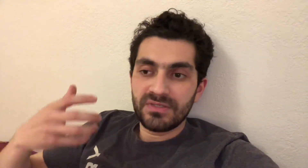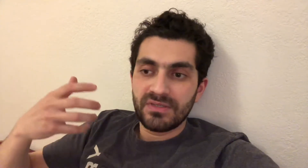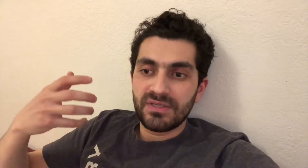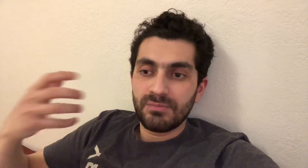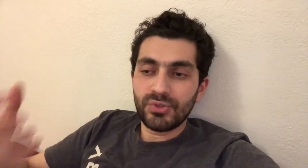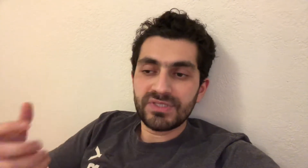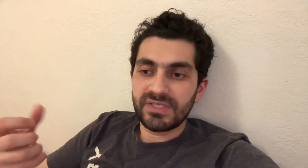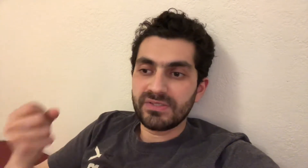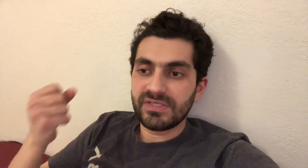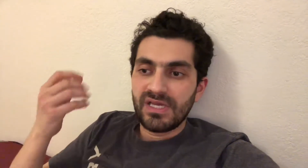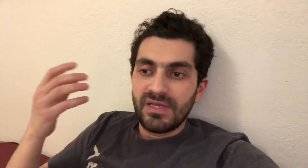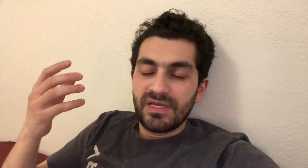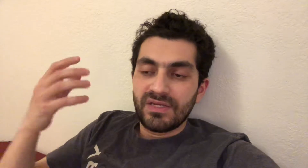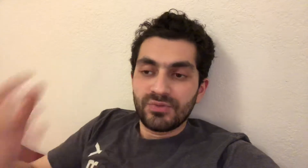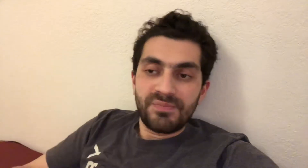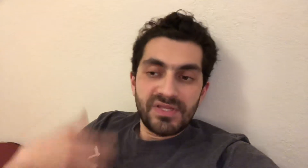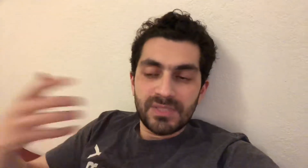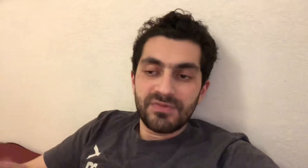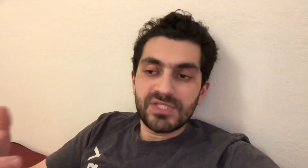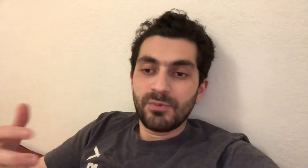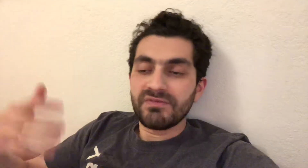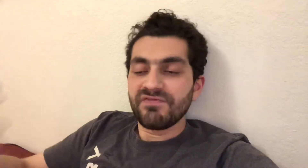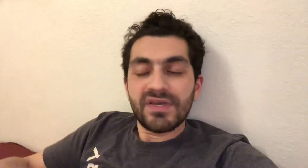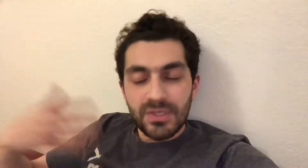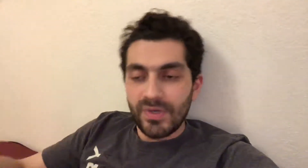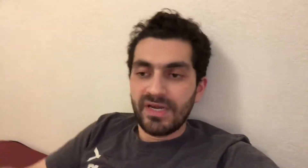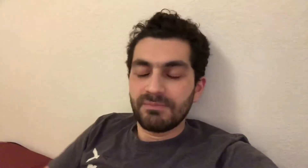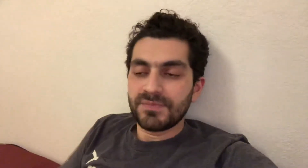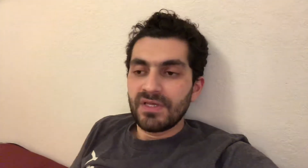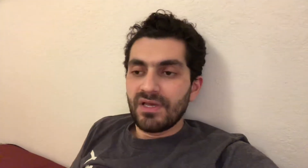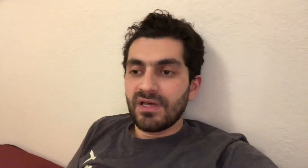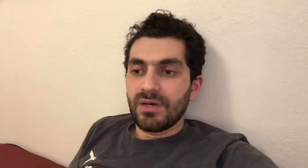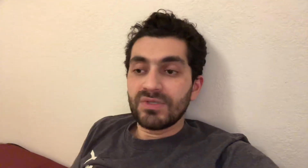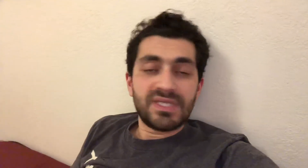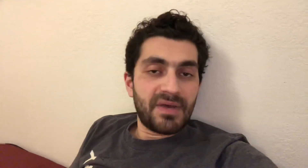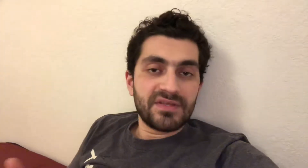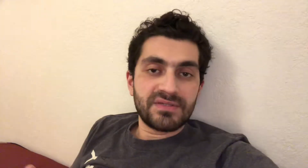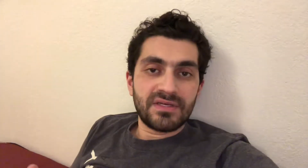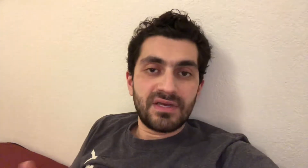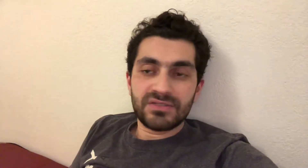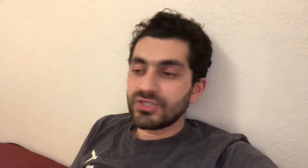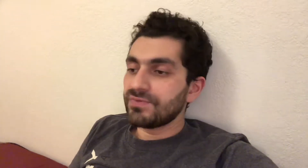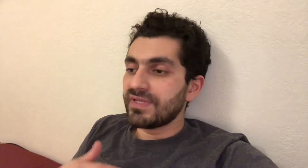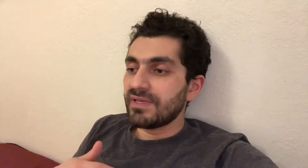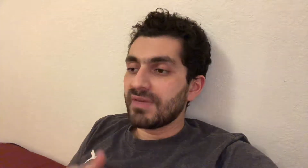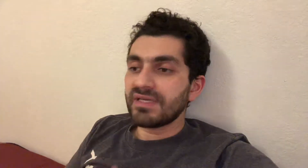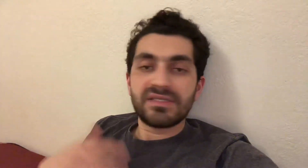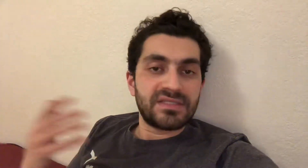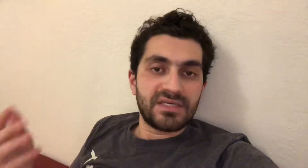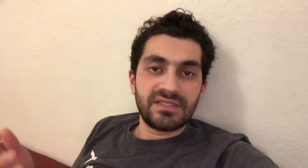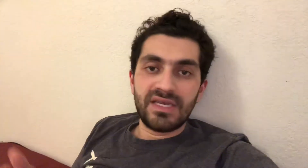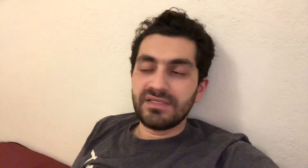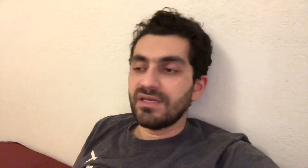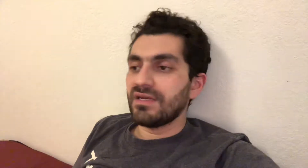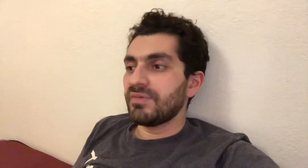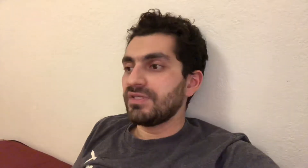motor skills to repeat some of these moves very quickly, where some other other children, they might get delayed a little bit.